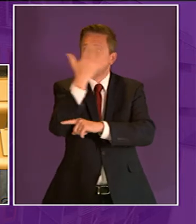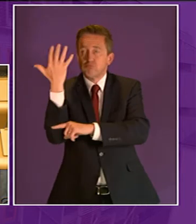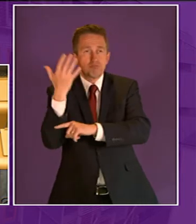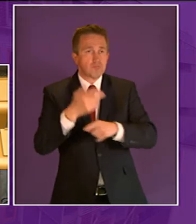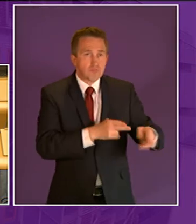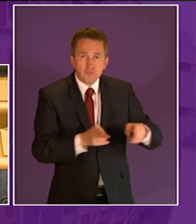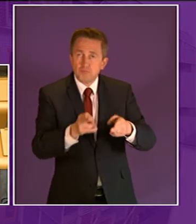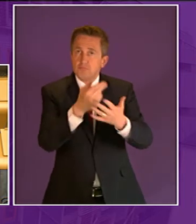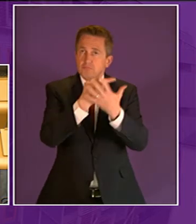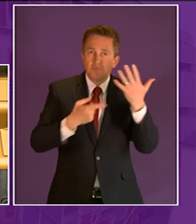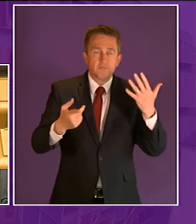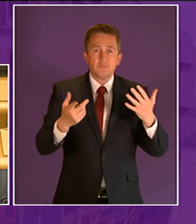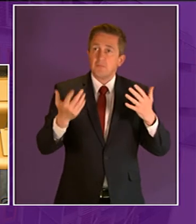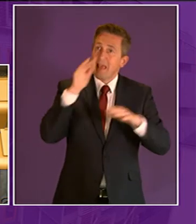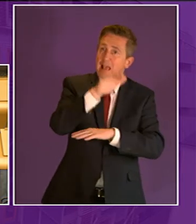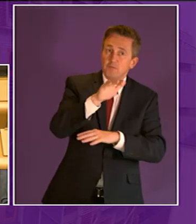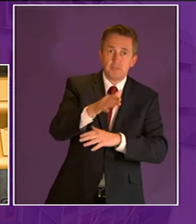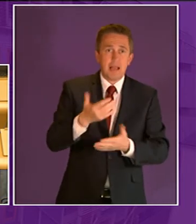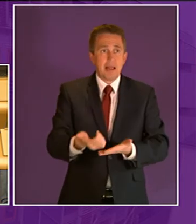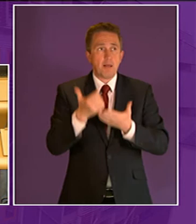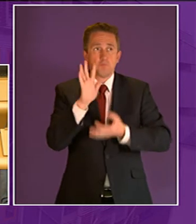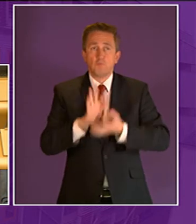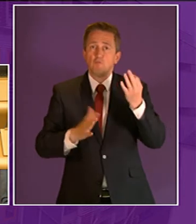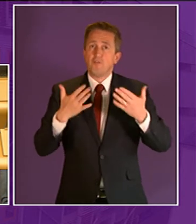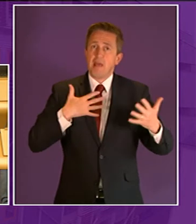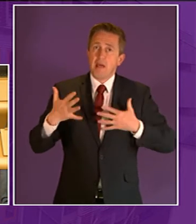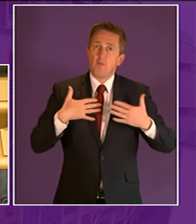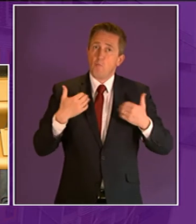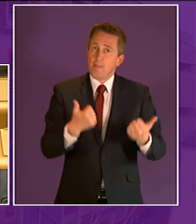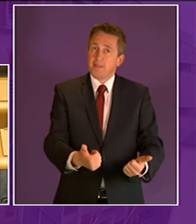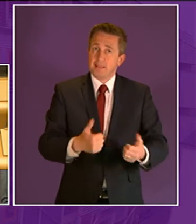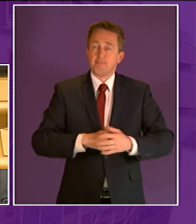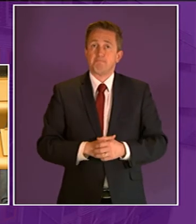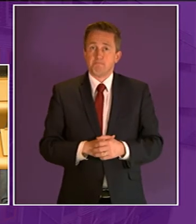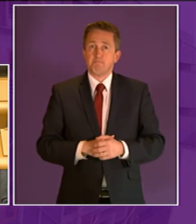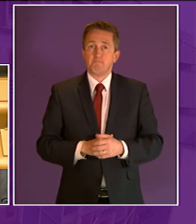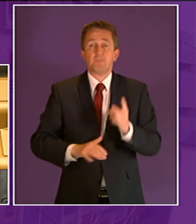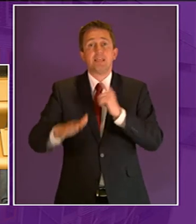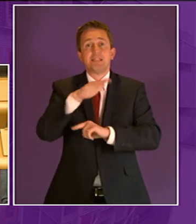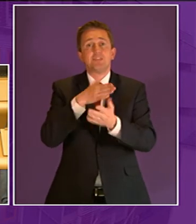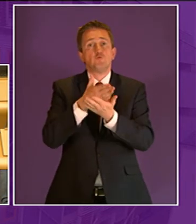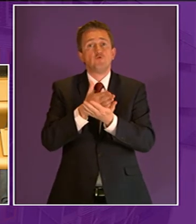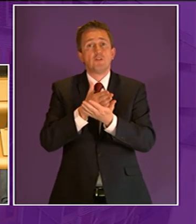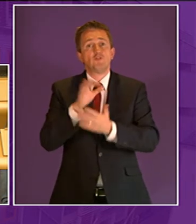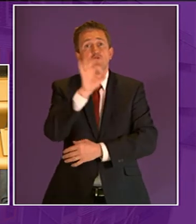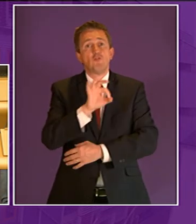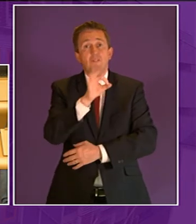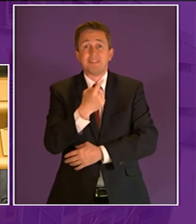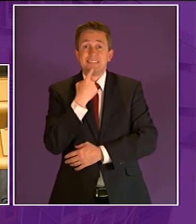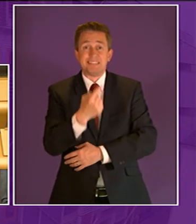helps to improve health and well-being too a recent national trust survey found that 80 percent of the happiest people in the